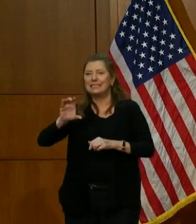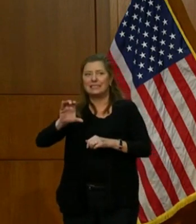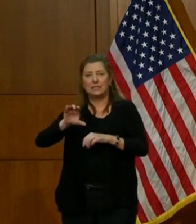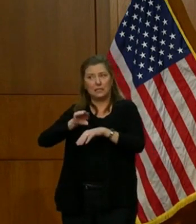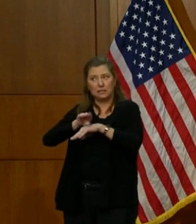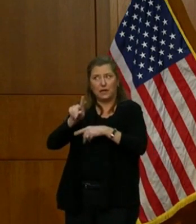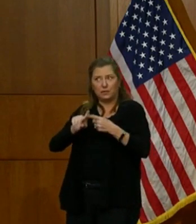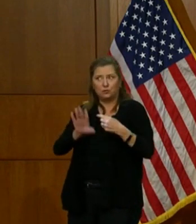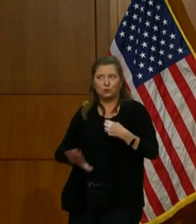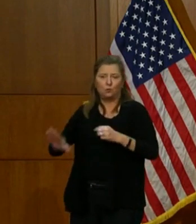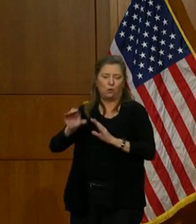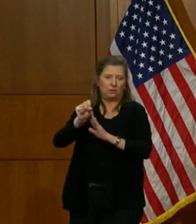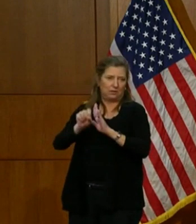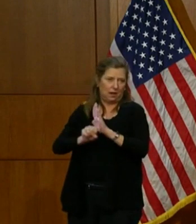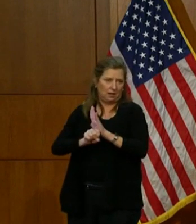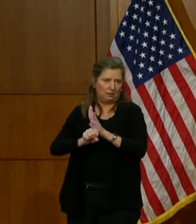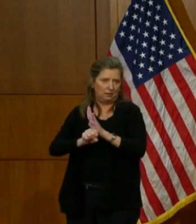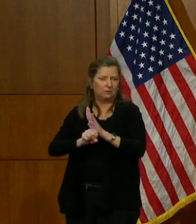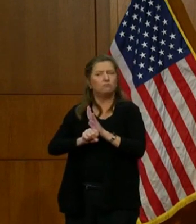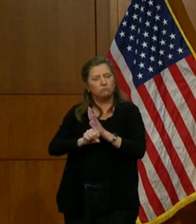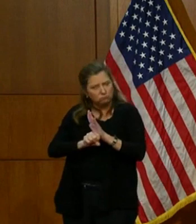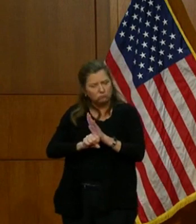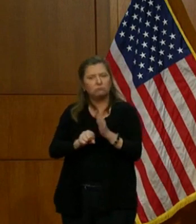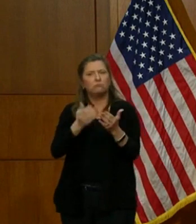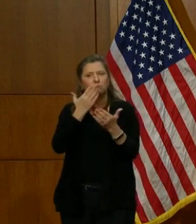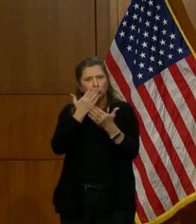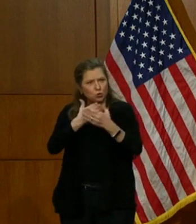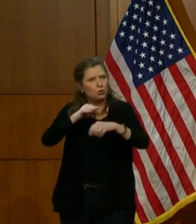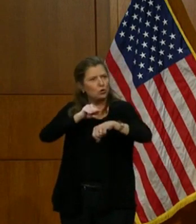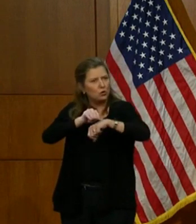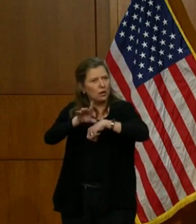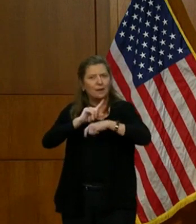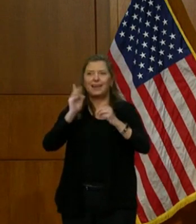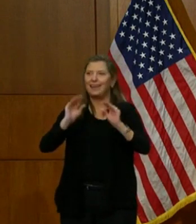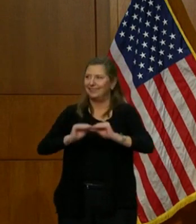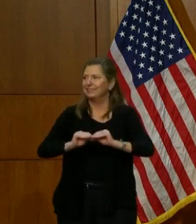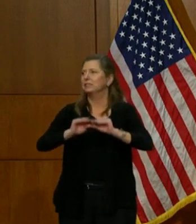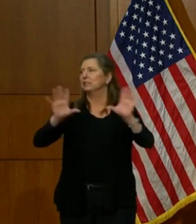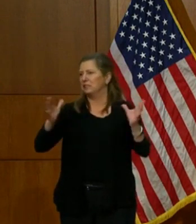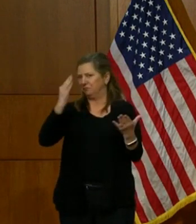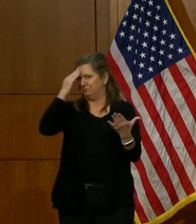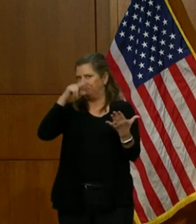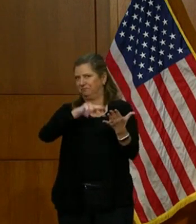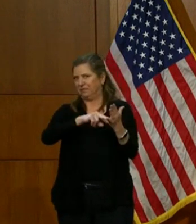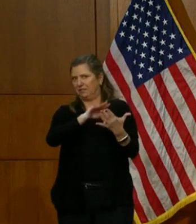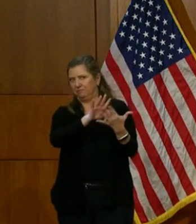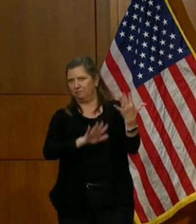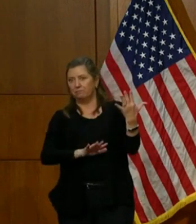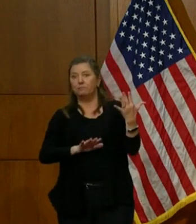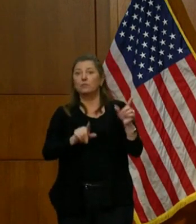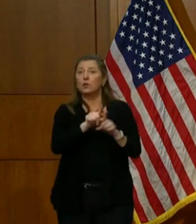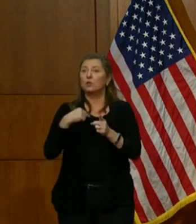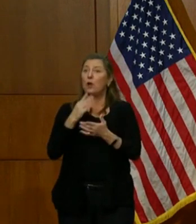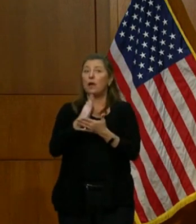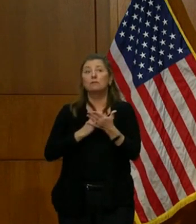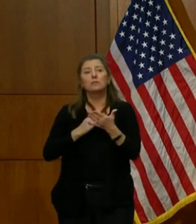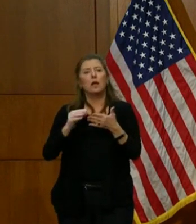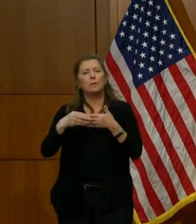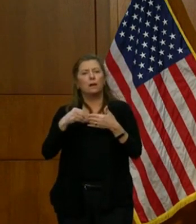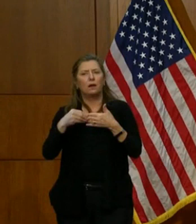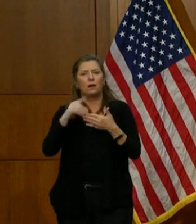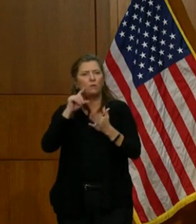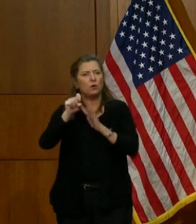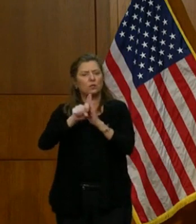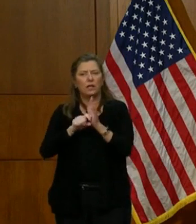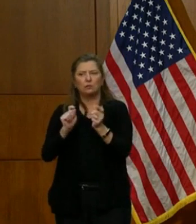given to all states. It's good guidance and it's clear guidance. It also allows room for states to customize.